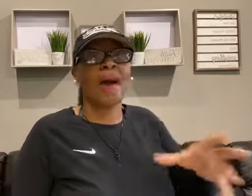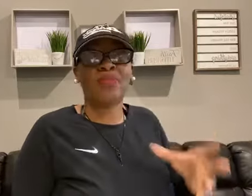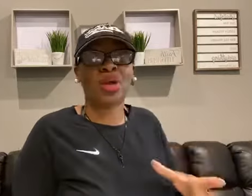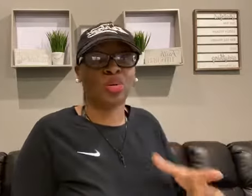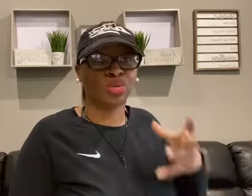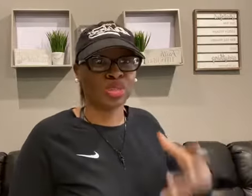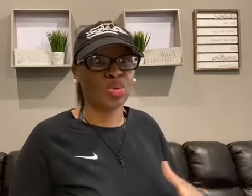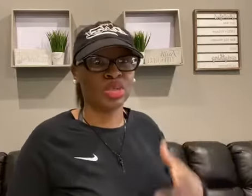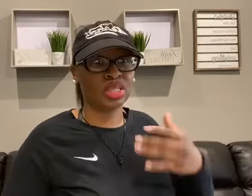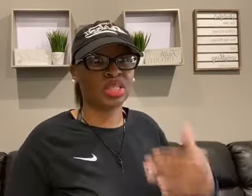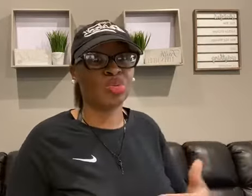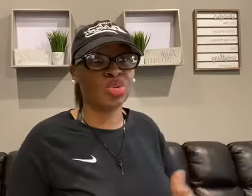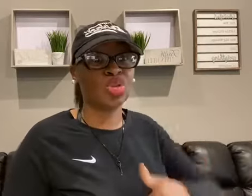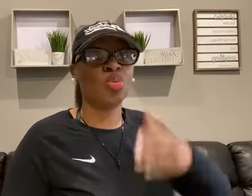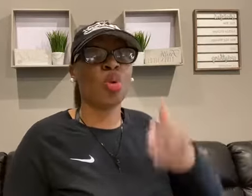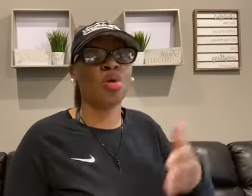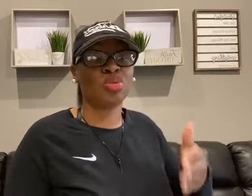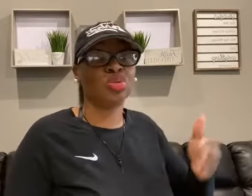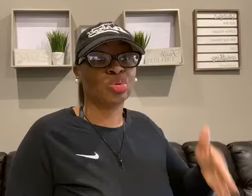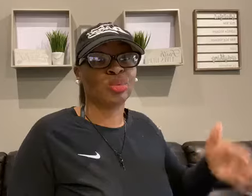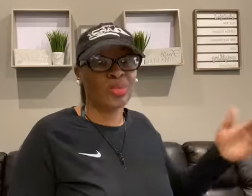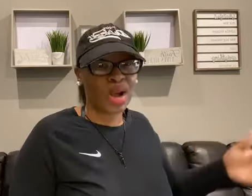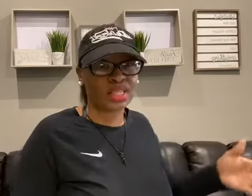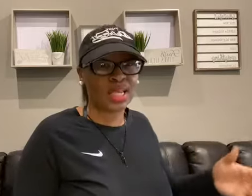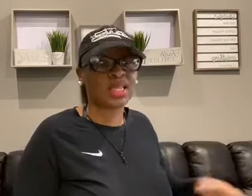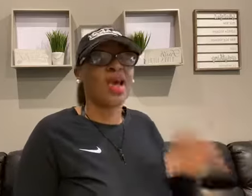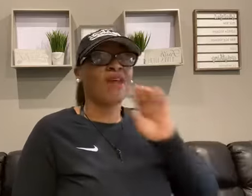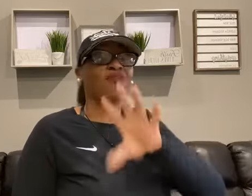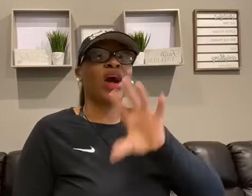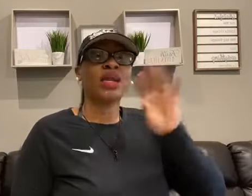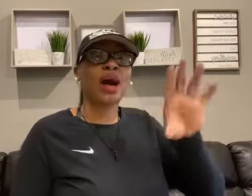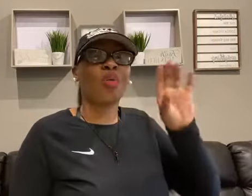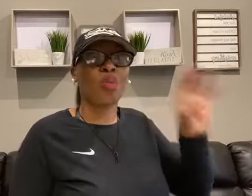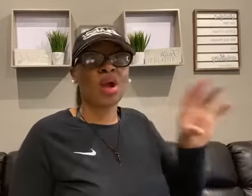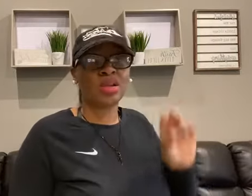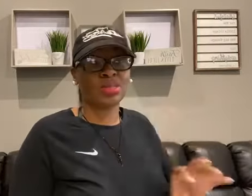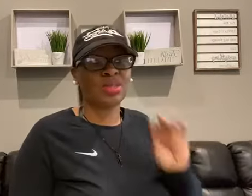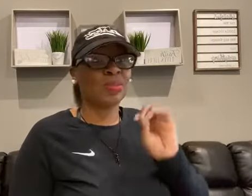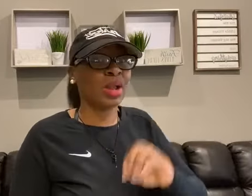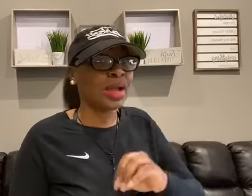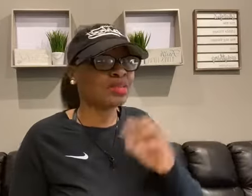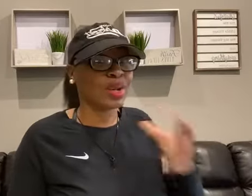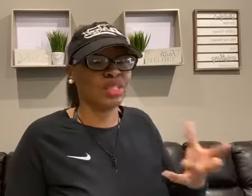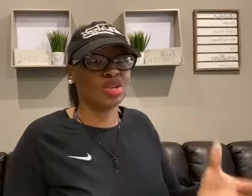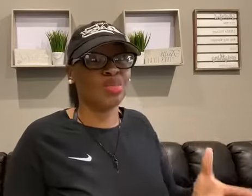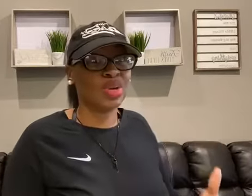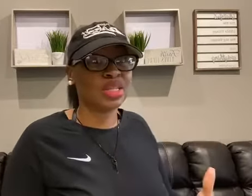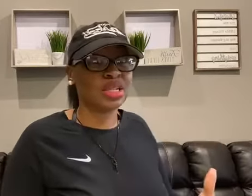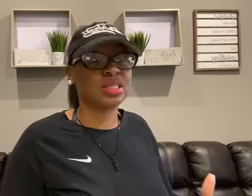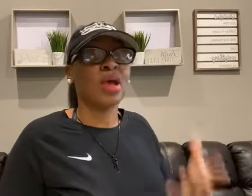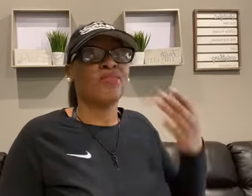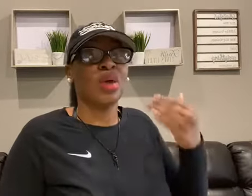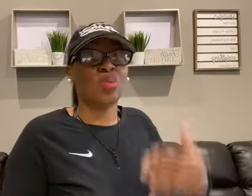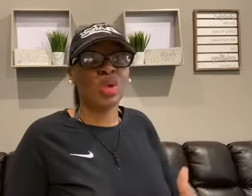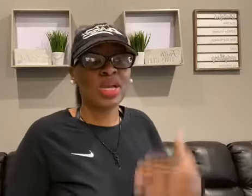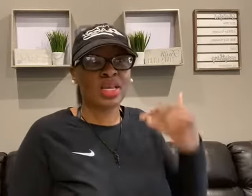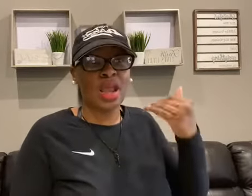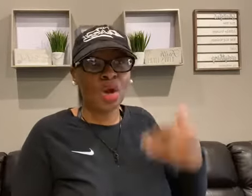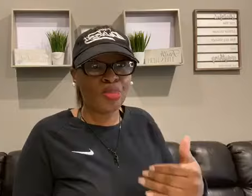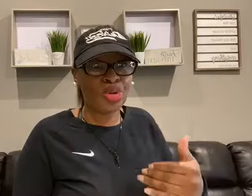I'm the coach that's going to sit with you, walk with you through the process, and find out where are some of the blind spots in your business that we can help